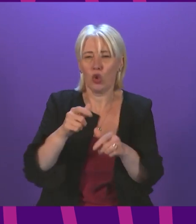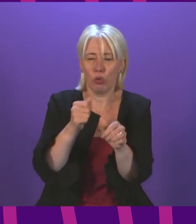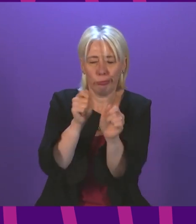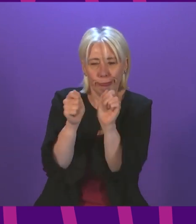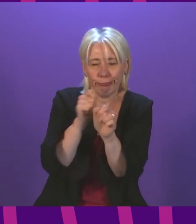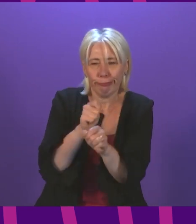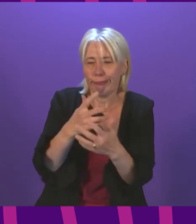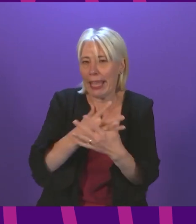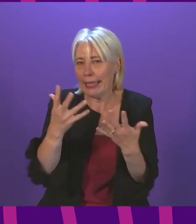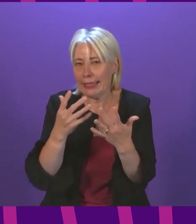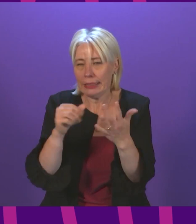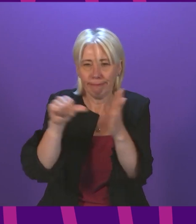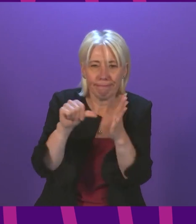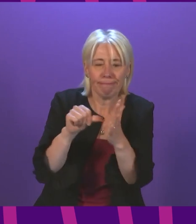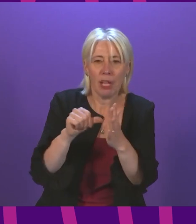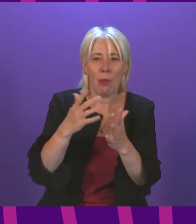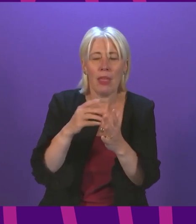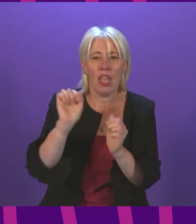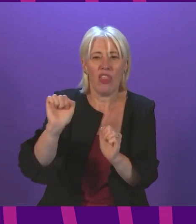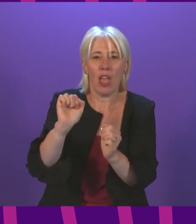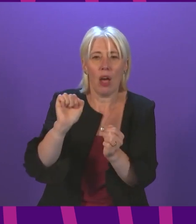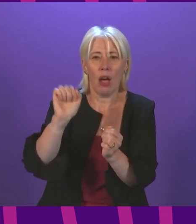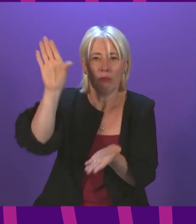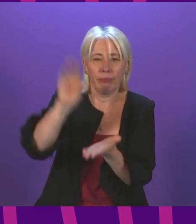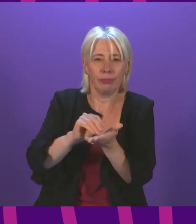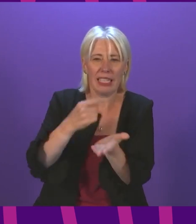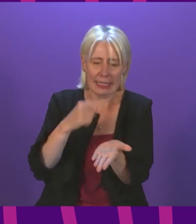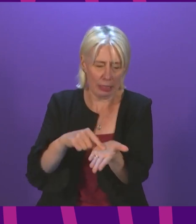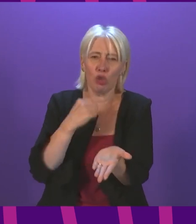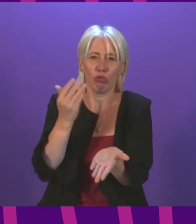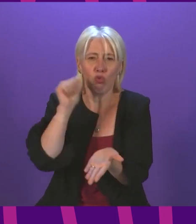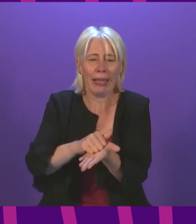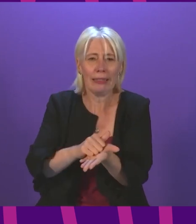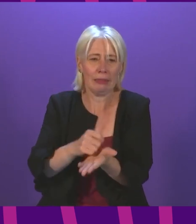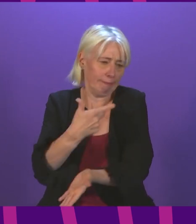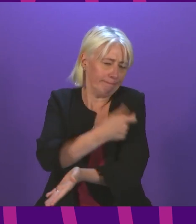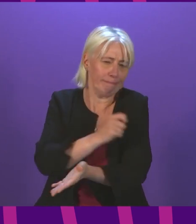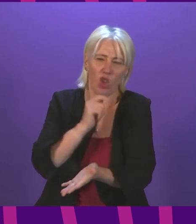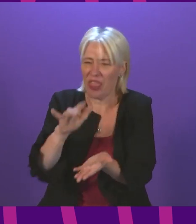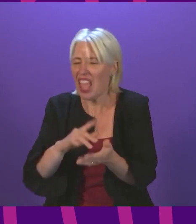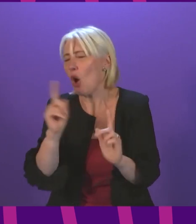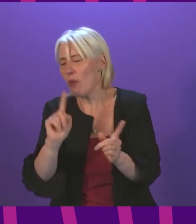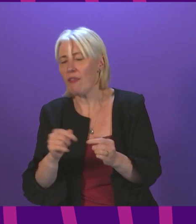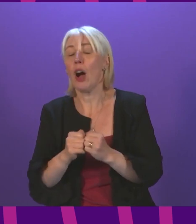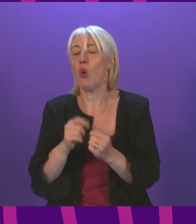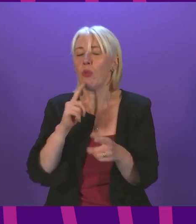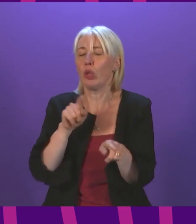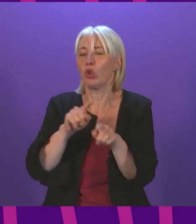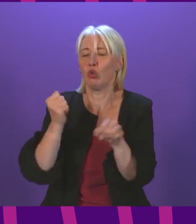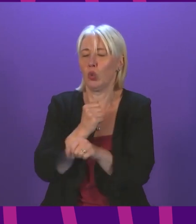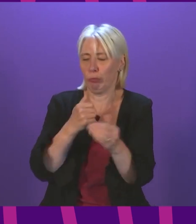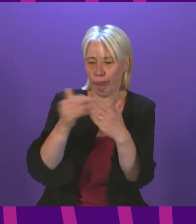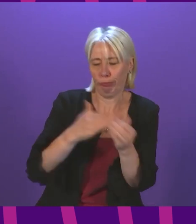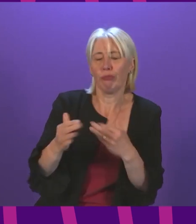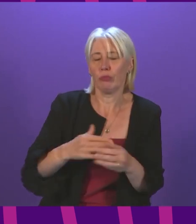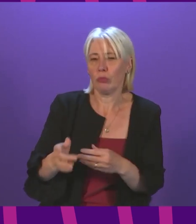any situation where somebody's vaccine record is incomplete in any situation of the scale of this vaccine programme